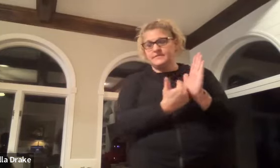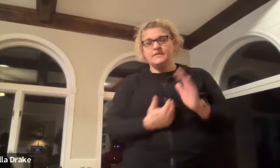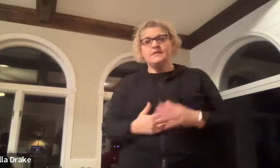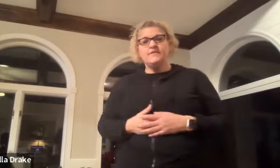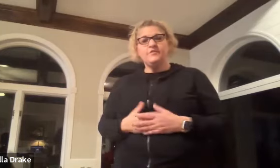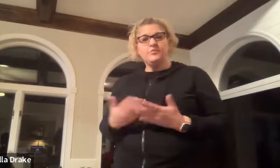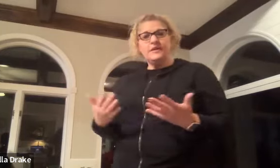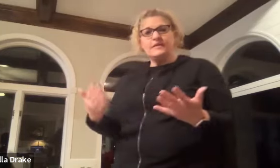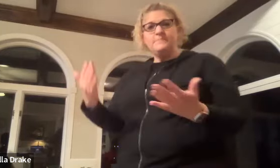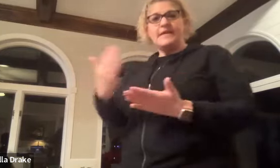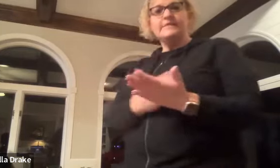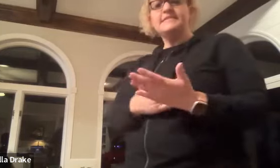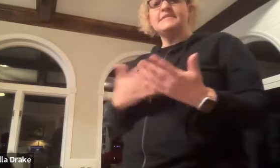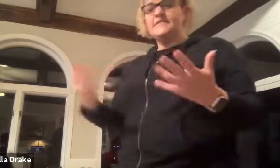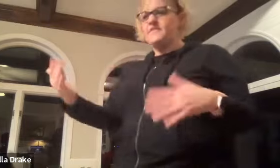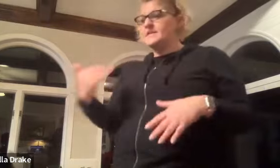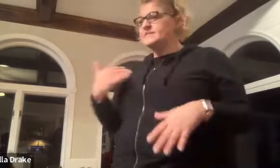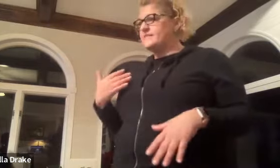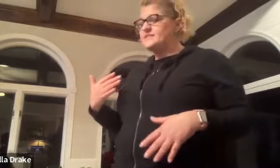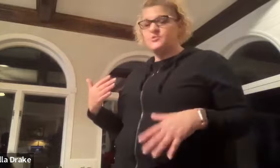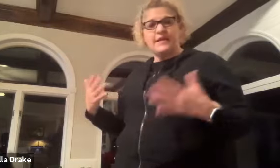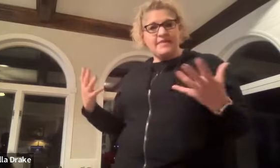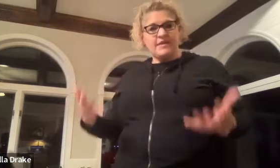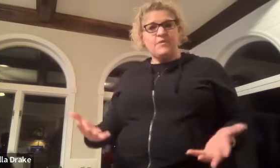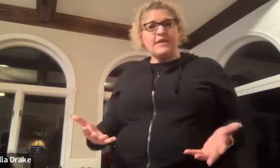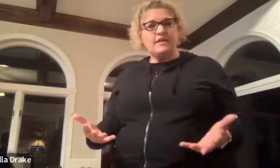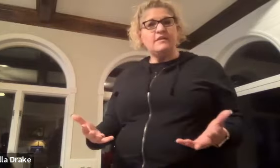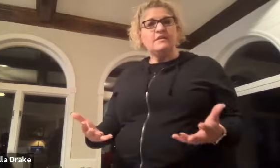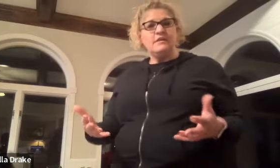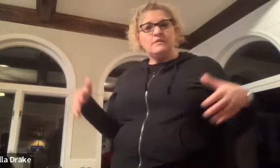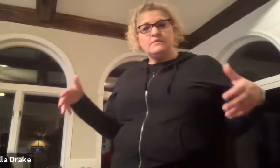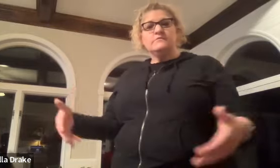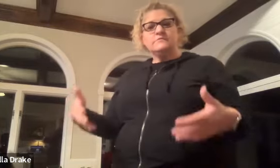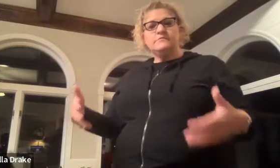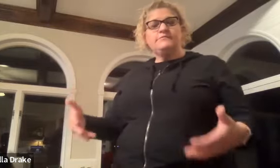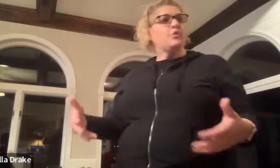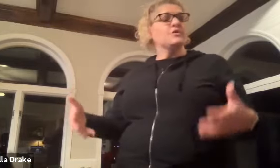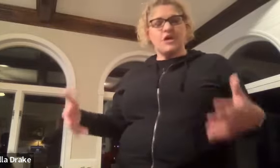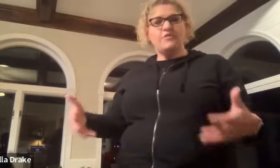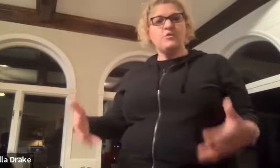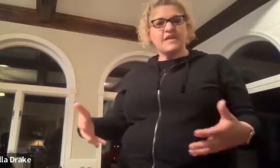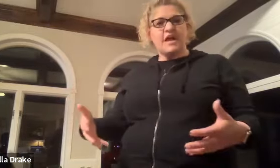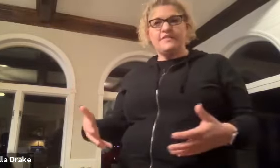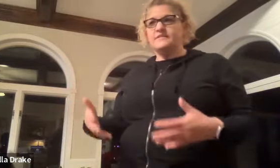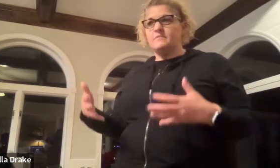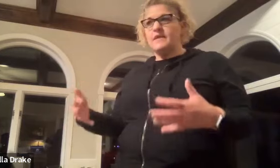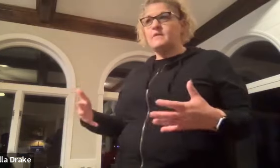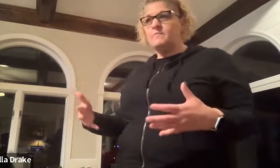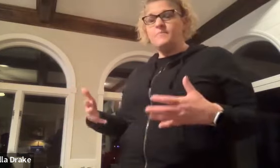if you want to make a list and stuff and they can send that to me and then we can focus on those kind of things that make be